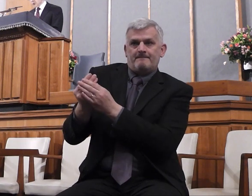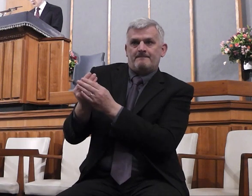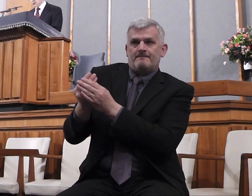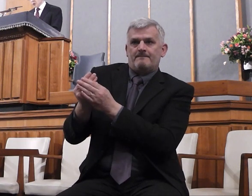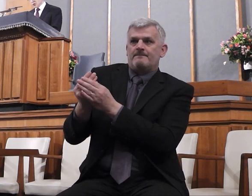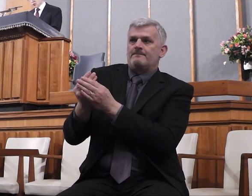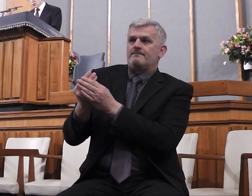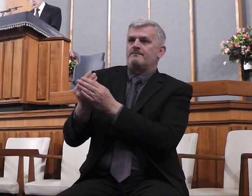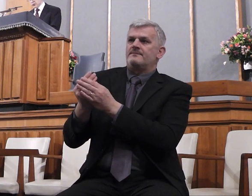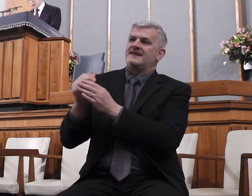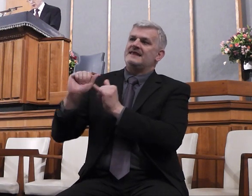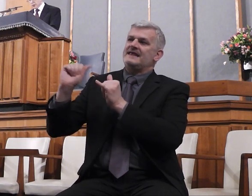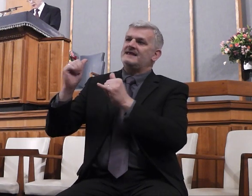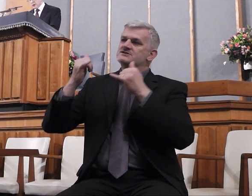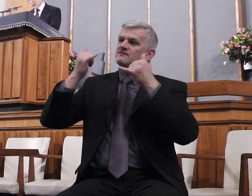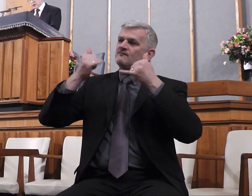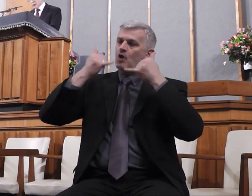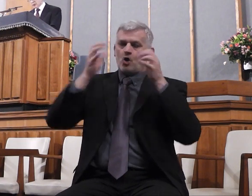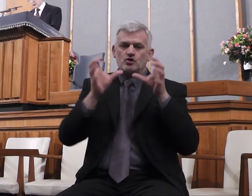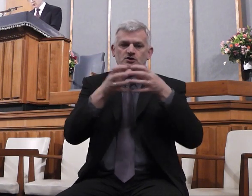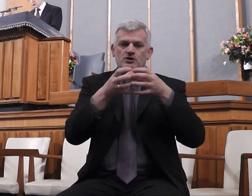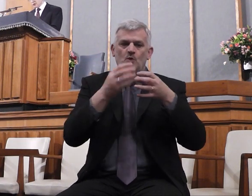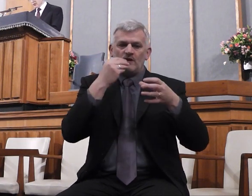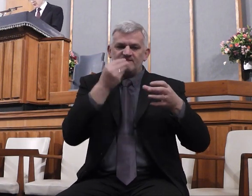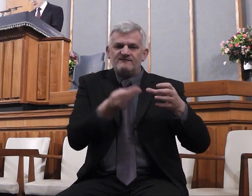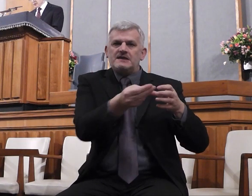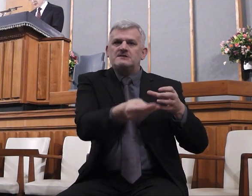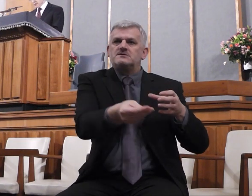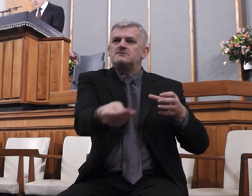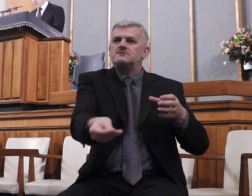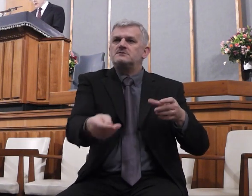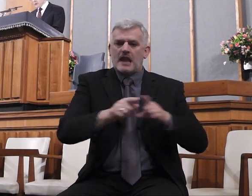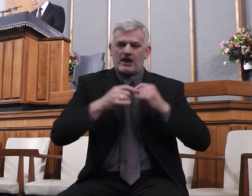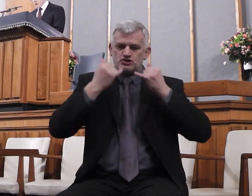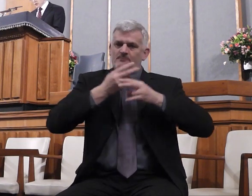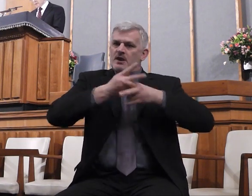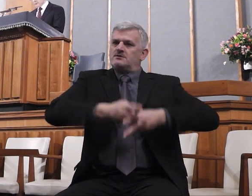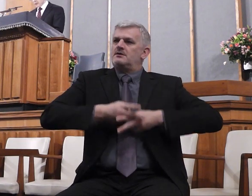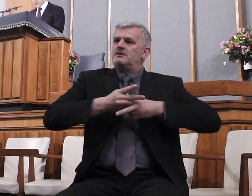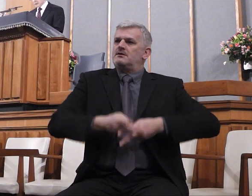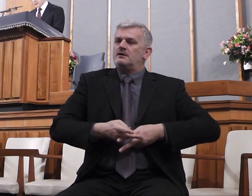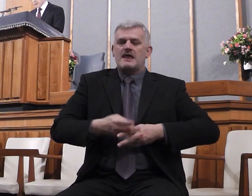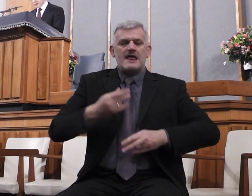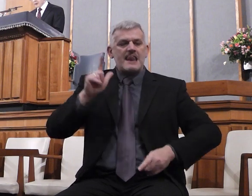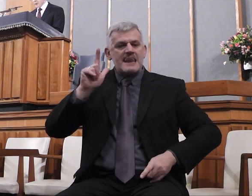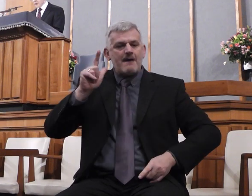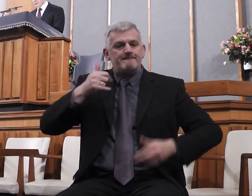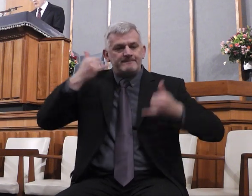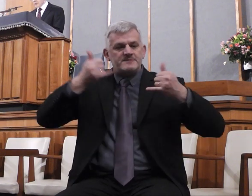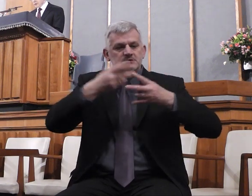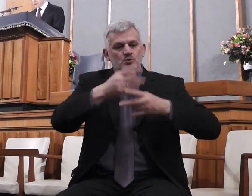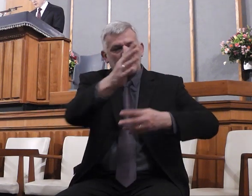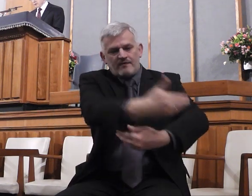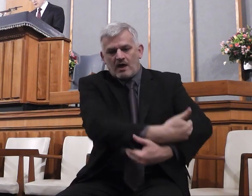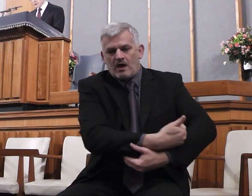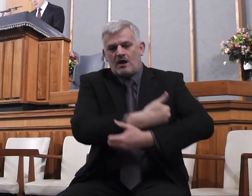his flock like a shepherd. He shall gather the lambs with his arm, and carry them in his bosom,